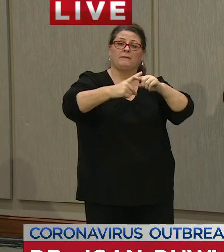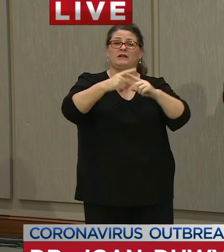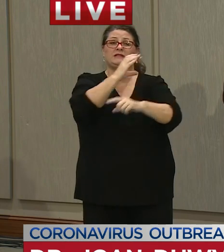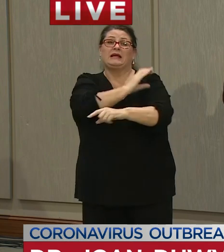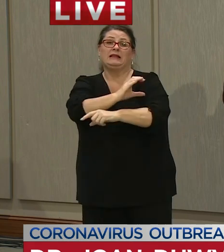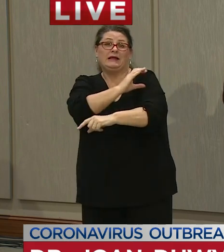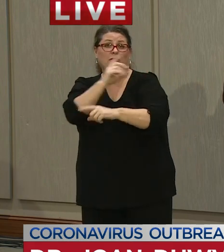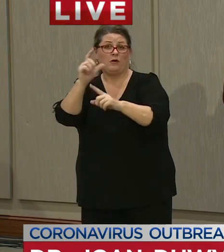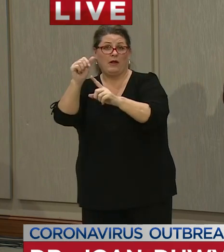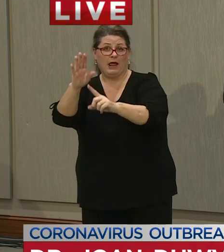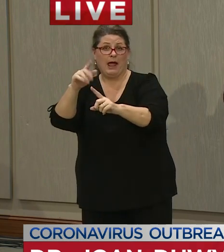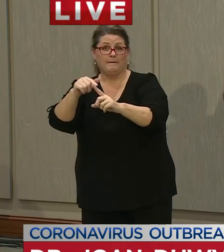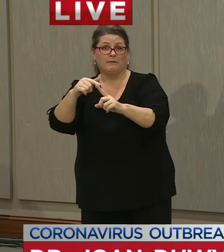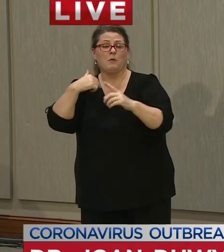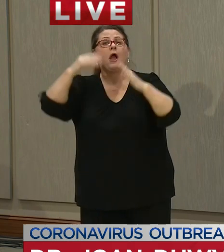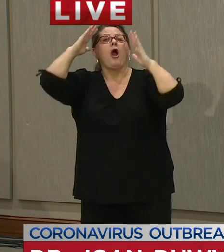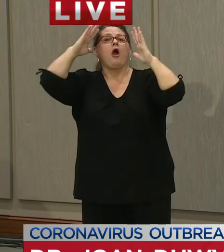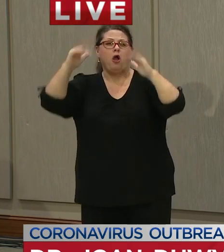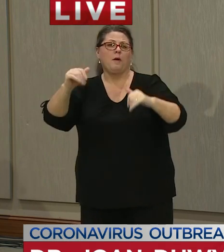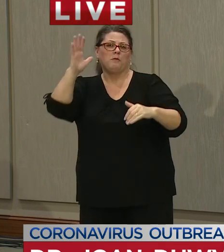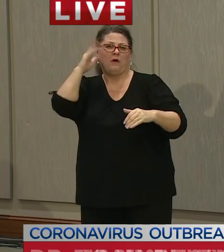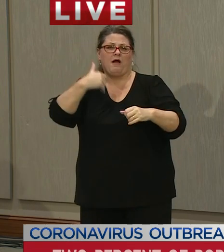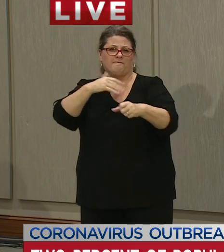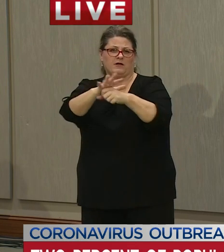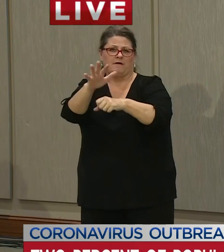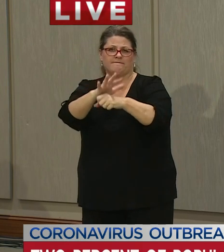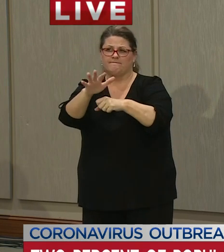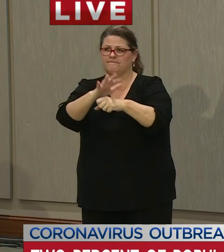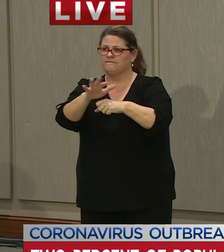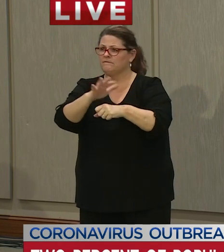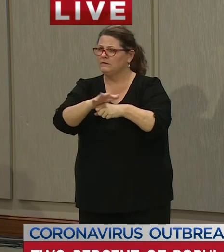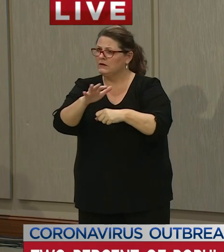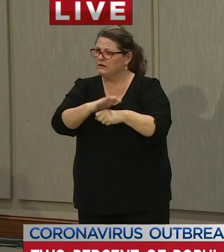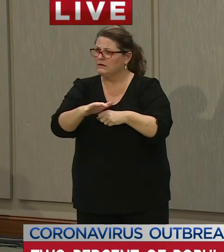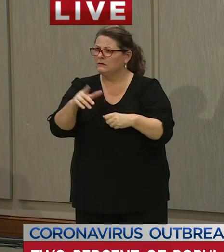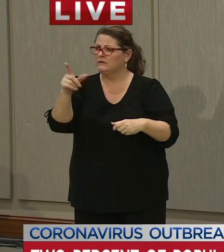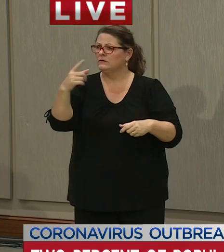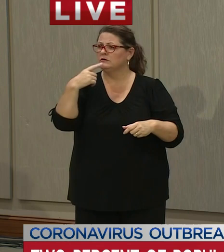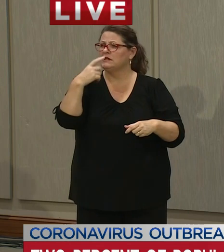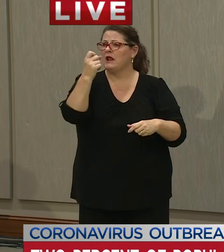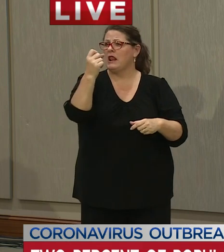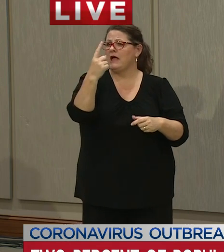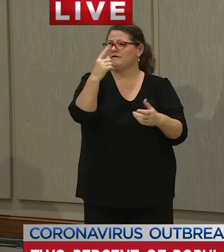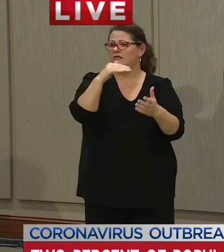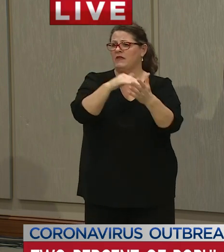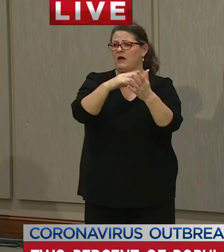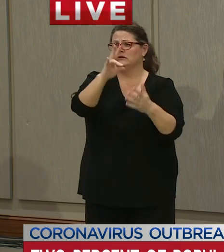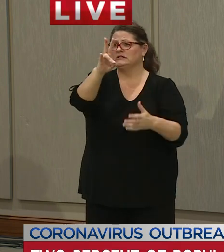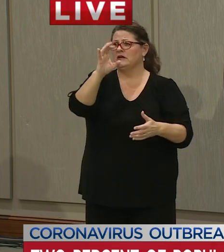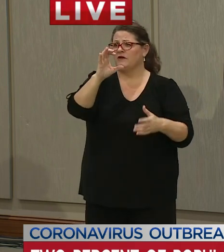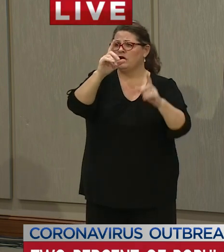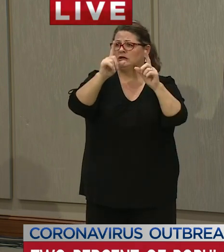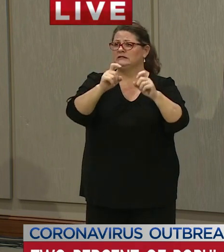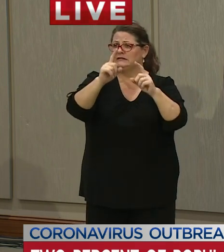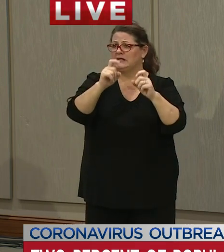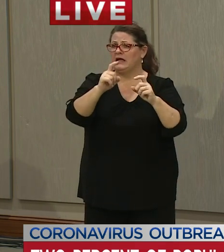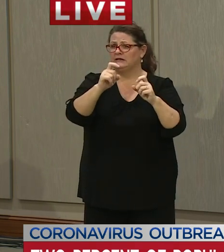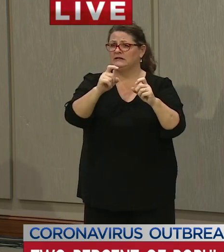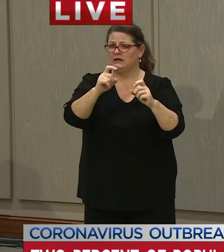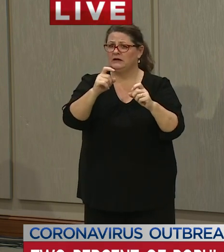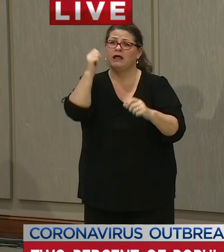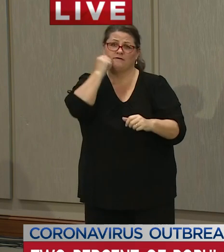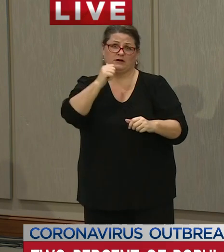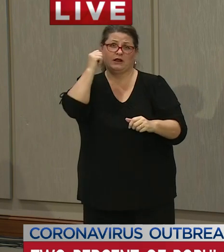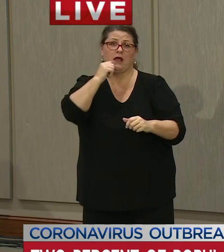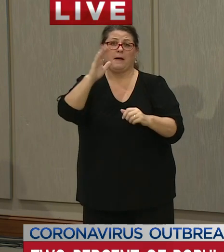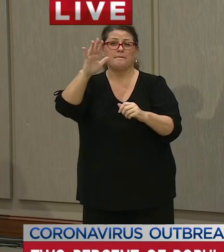um we hope to exceed that also there's a capacity of eleven thousand seven hundred tests that can be performed a day by the public lab and